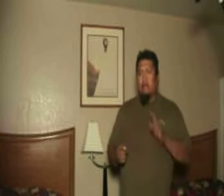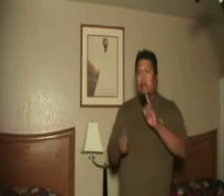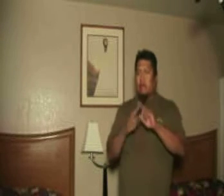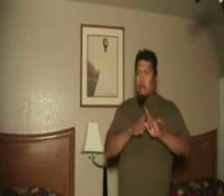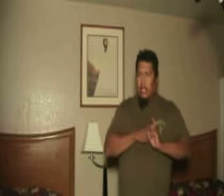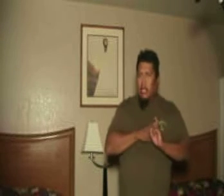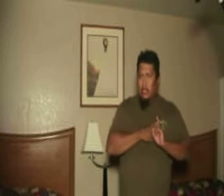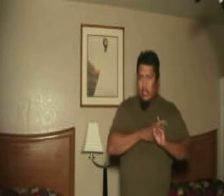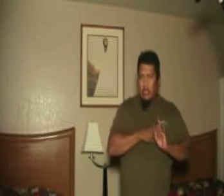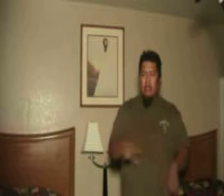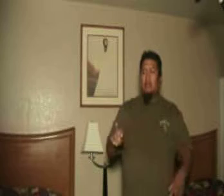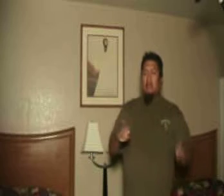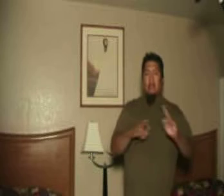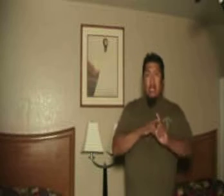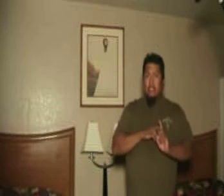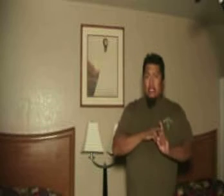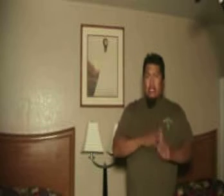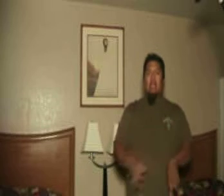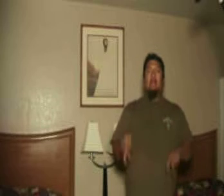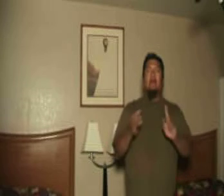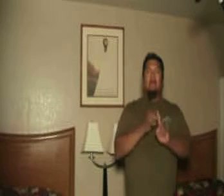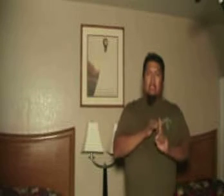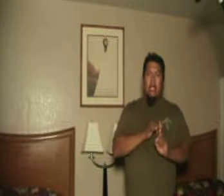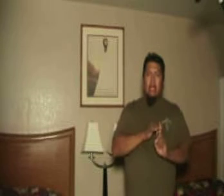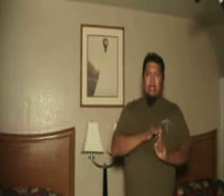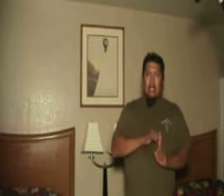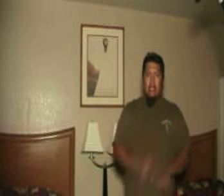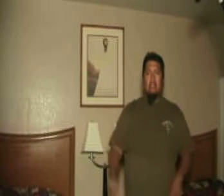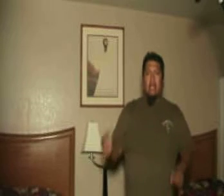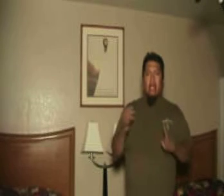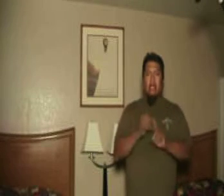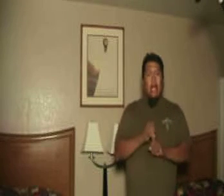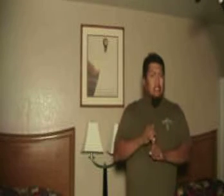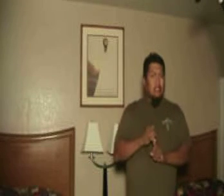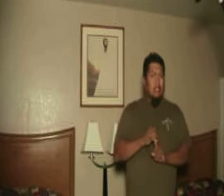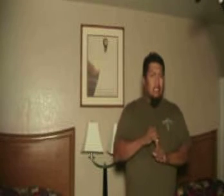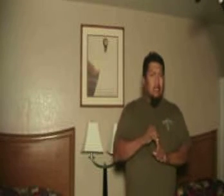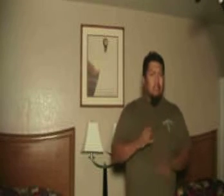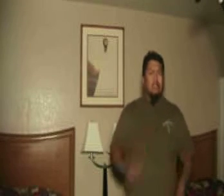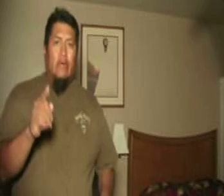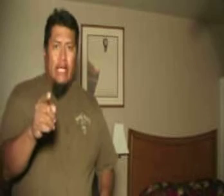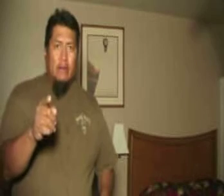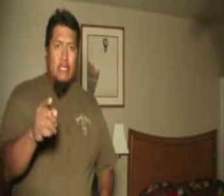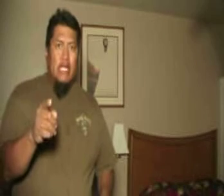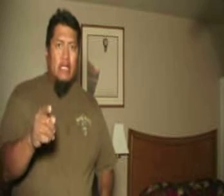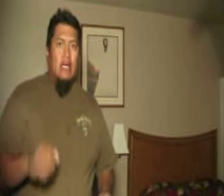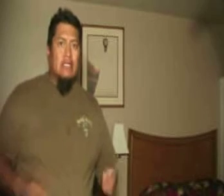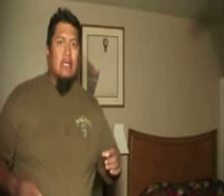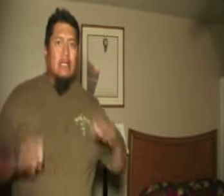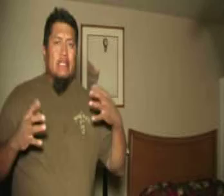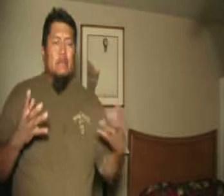one was Brittany Taylor I justine tays on days and last is Shane Dawson when it came to Shane Dawson this